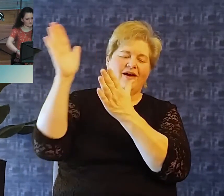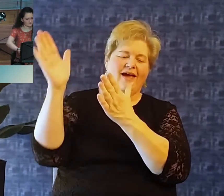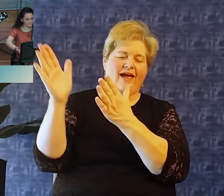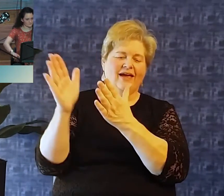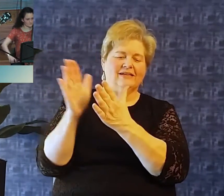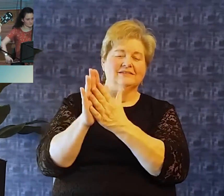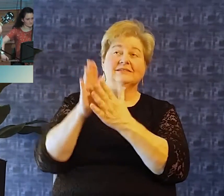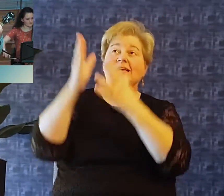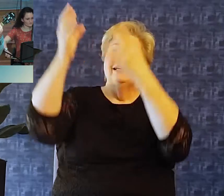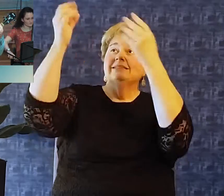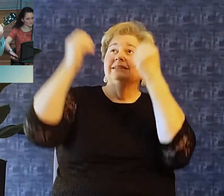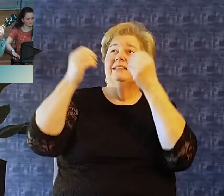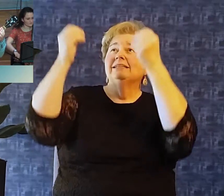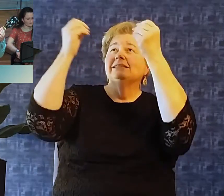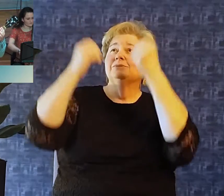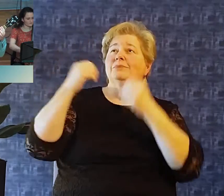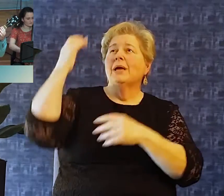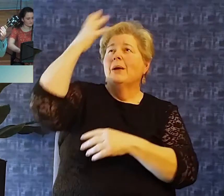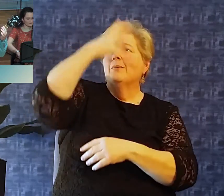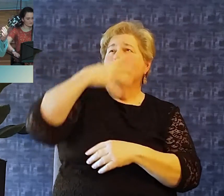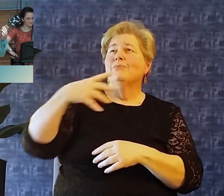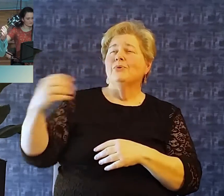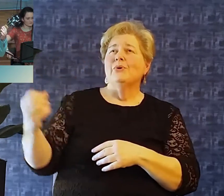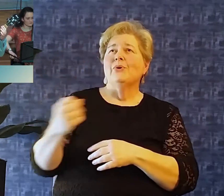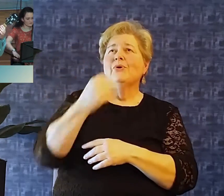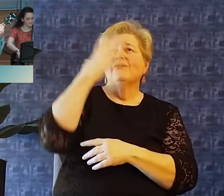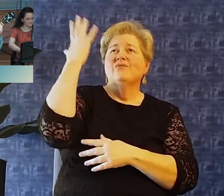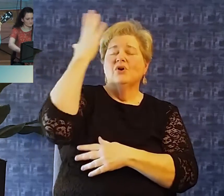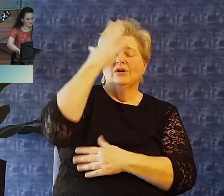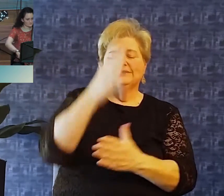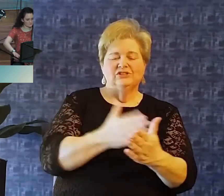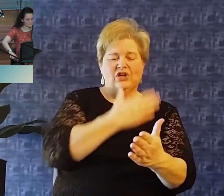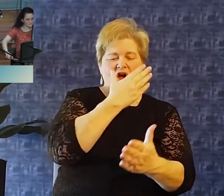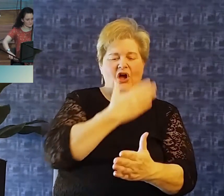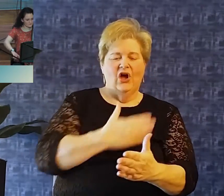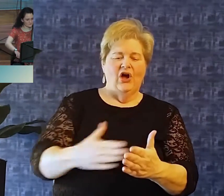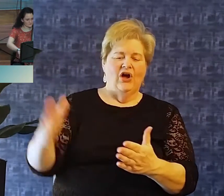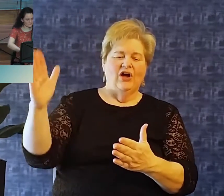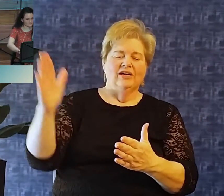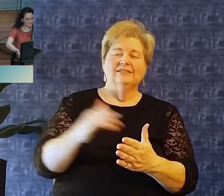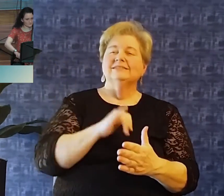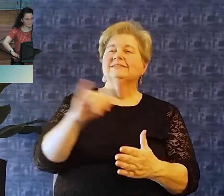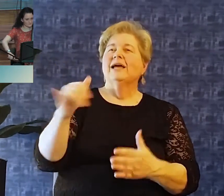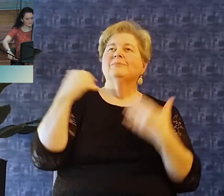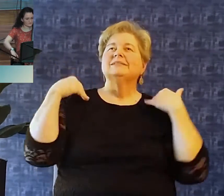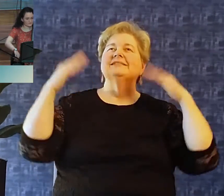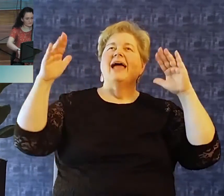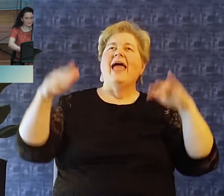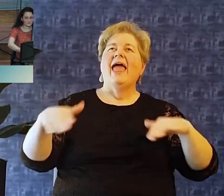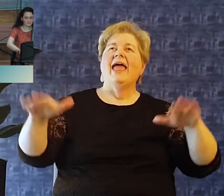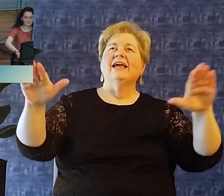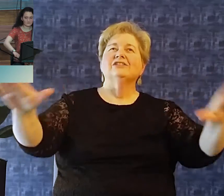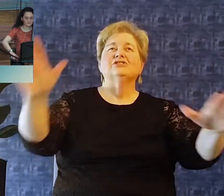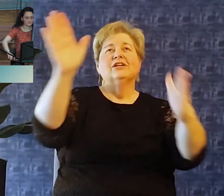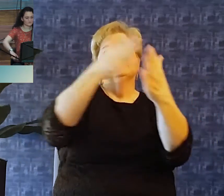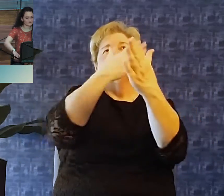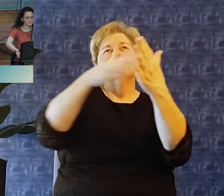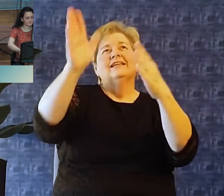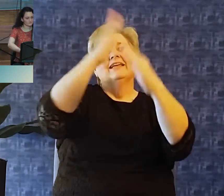loudest praise. Teach me some melodious sonnet. Song my begging